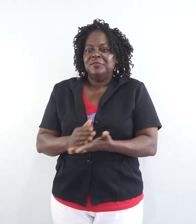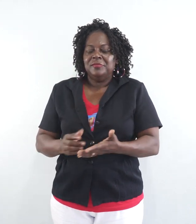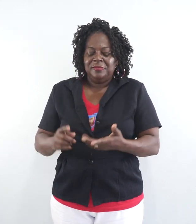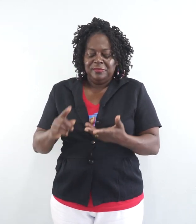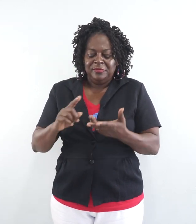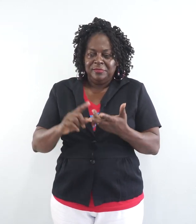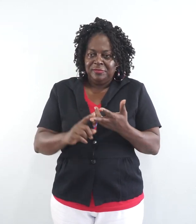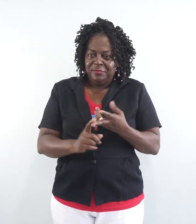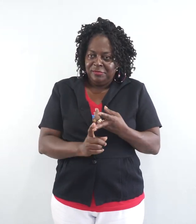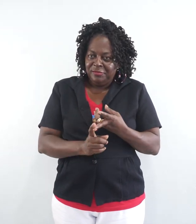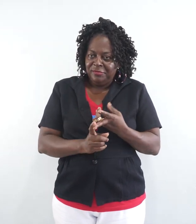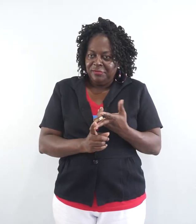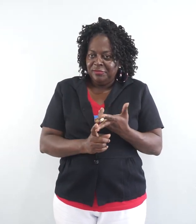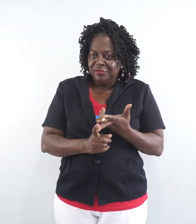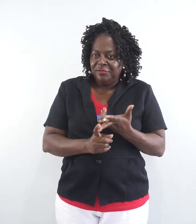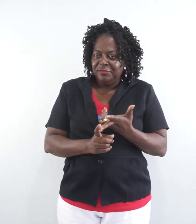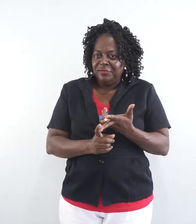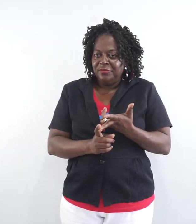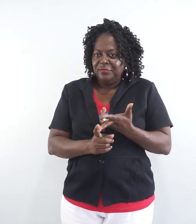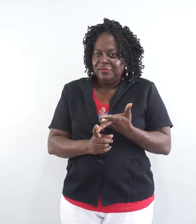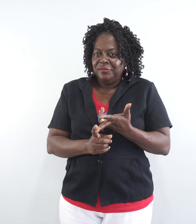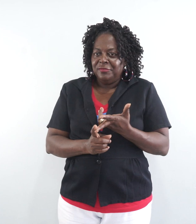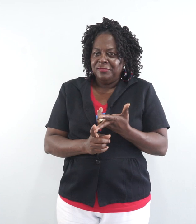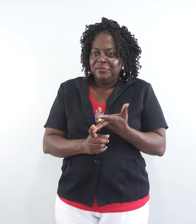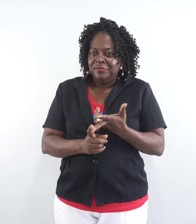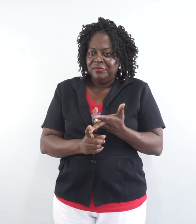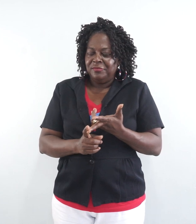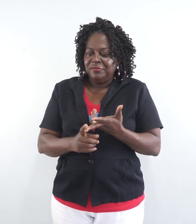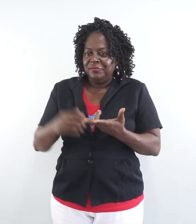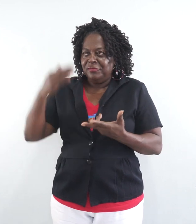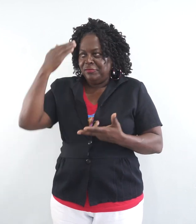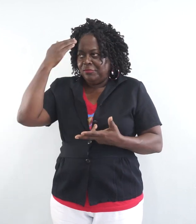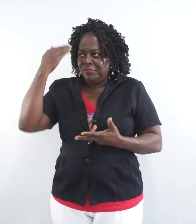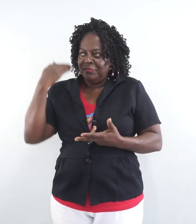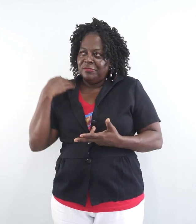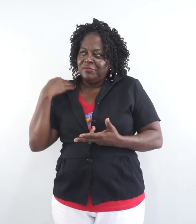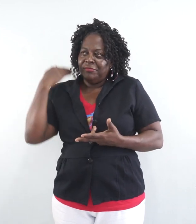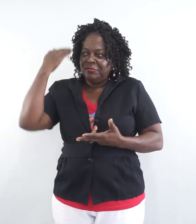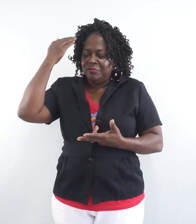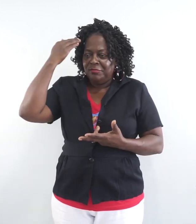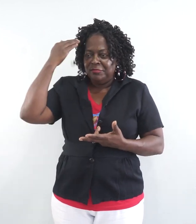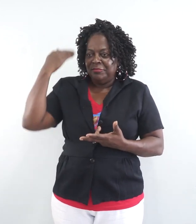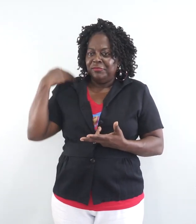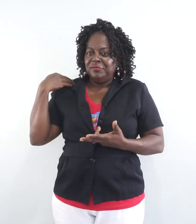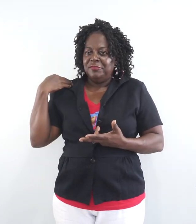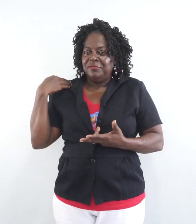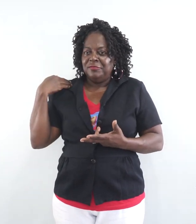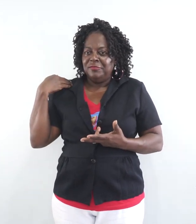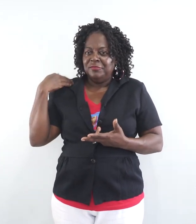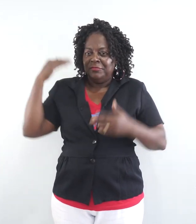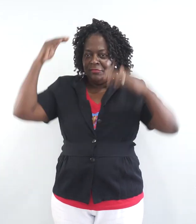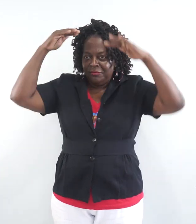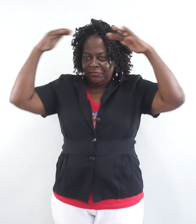Three, location. Using your physical space. For example,